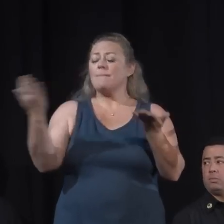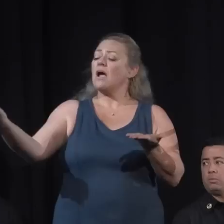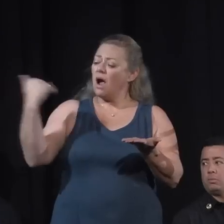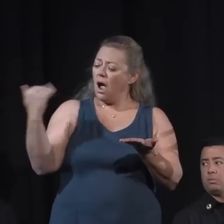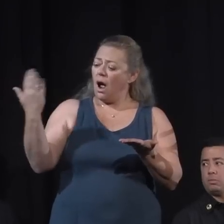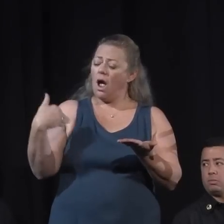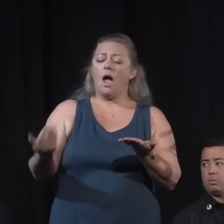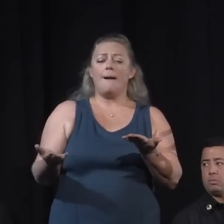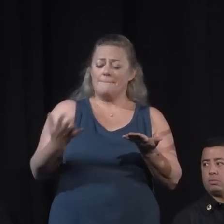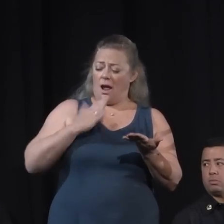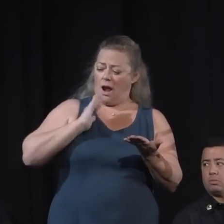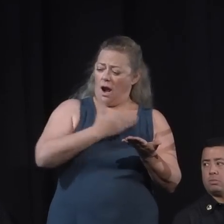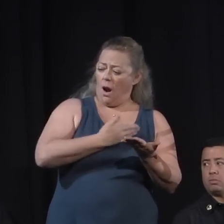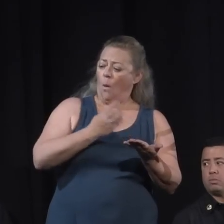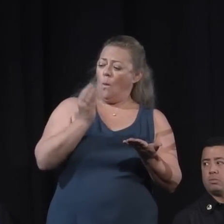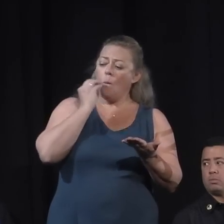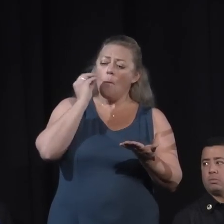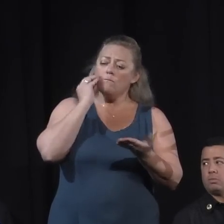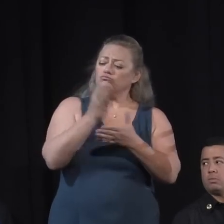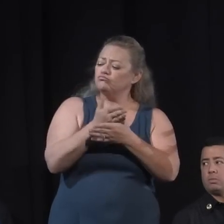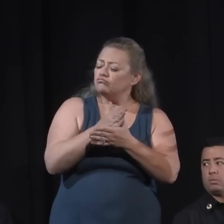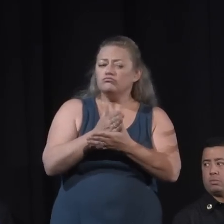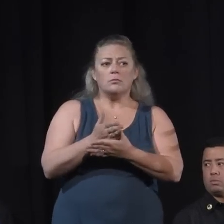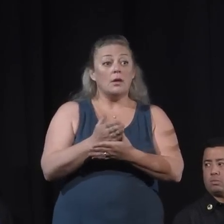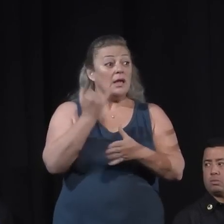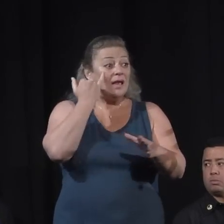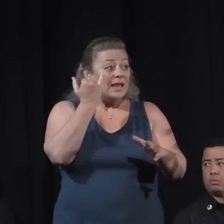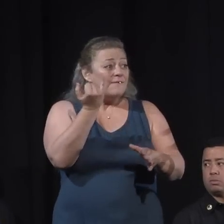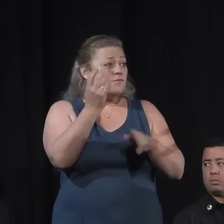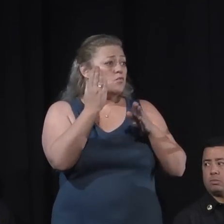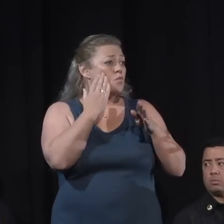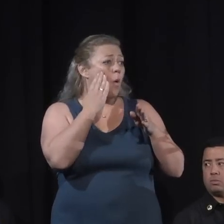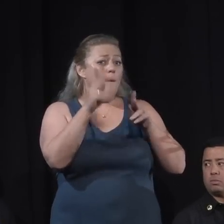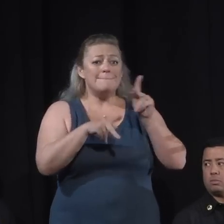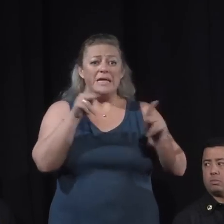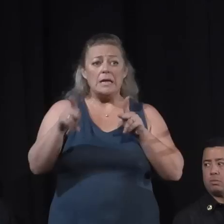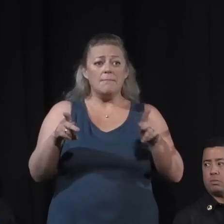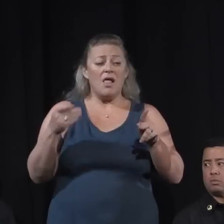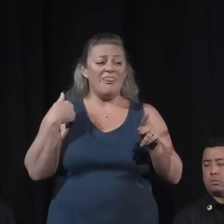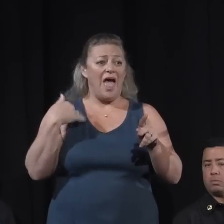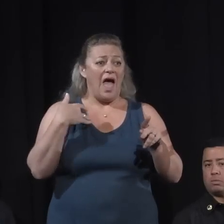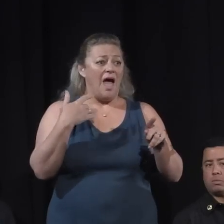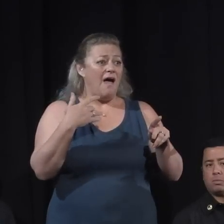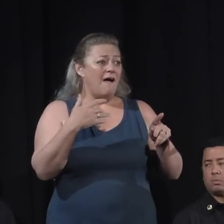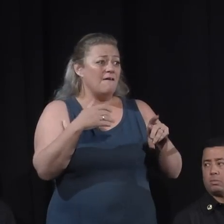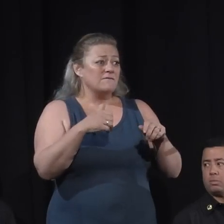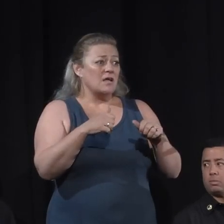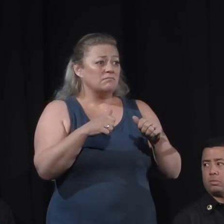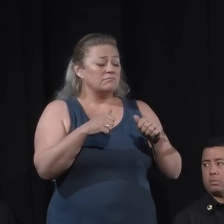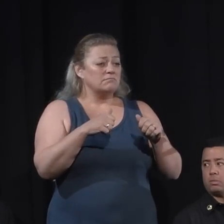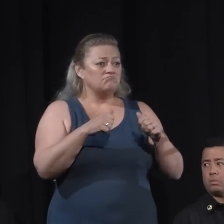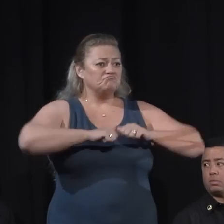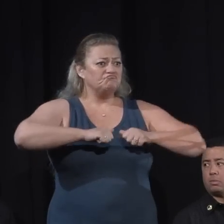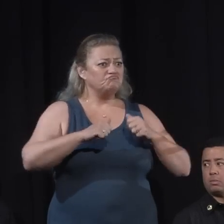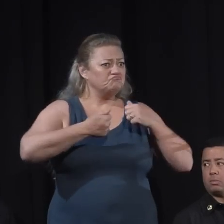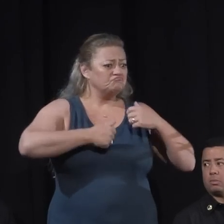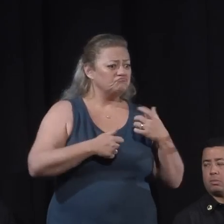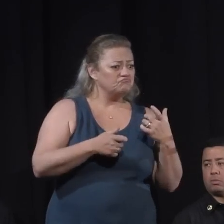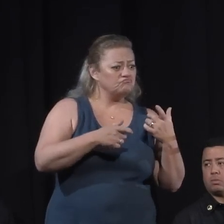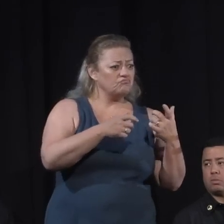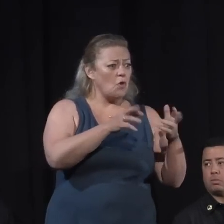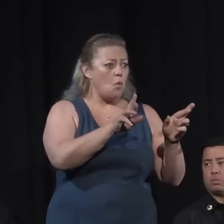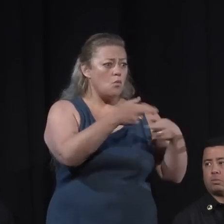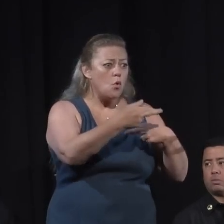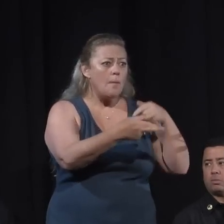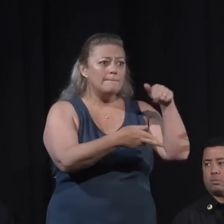that have extra room in their houses, if you would contact my office, we will eventually set up an